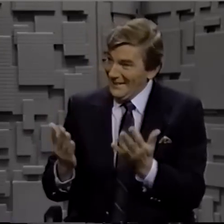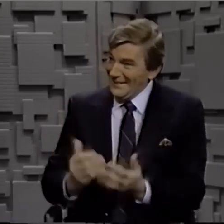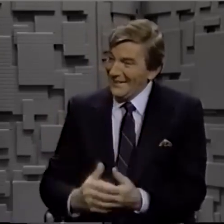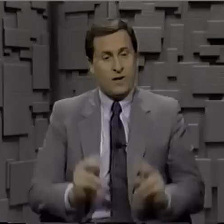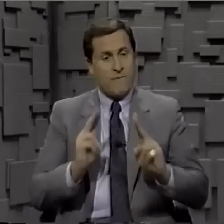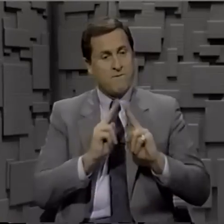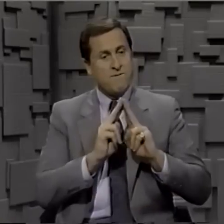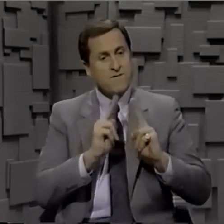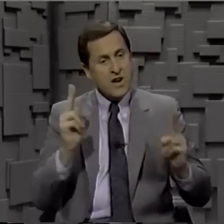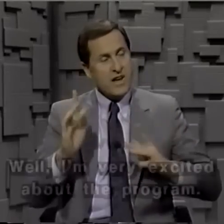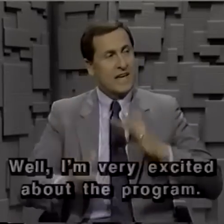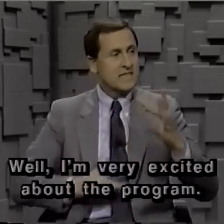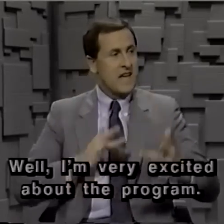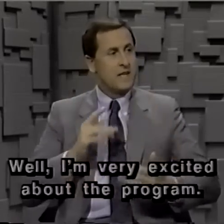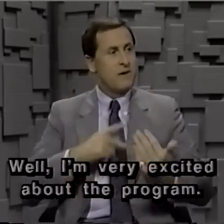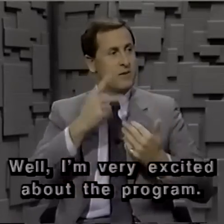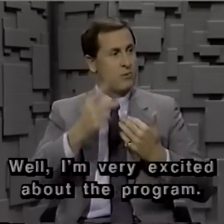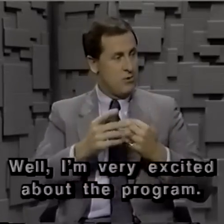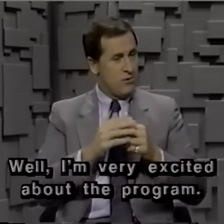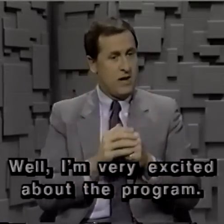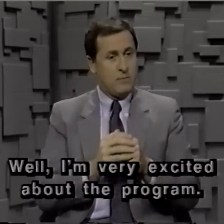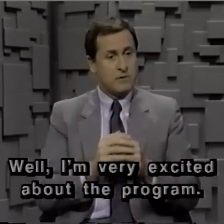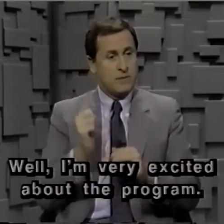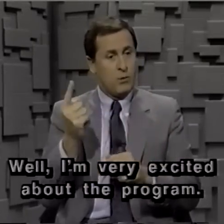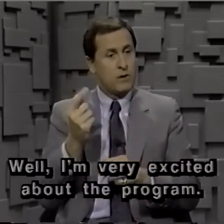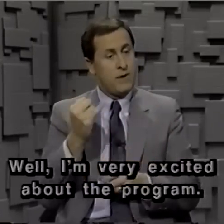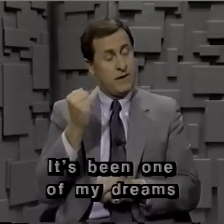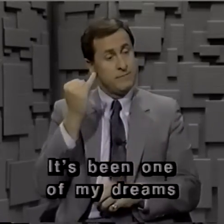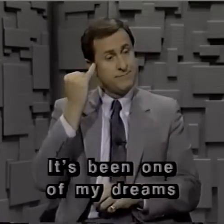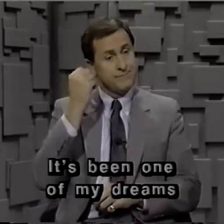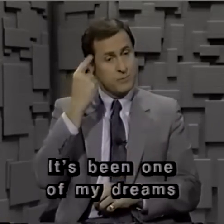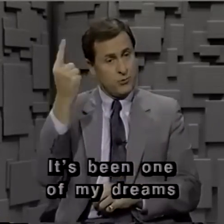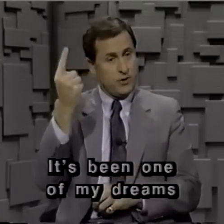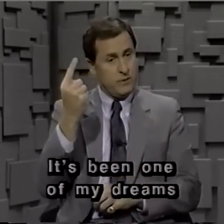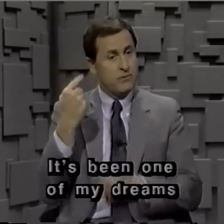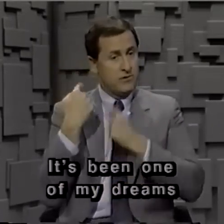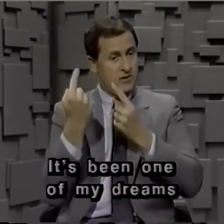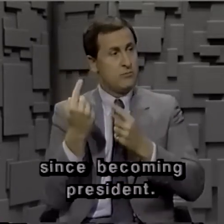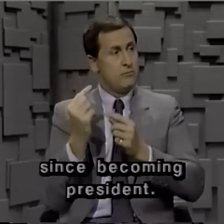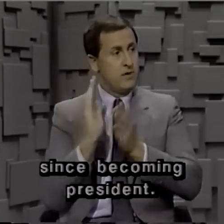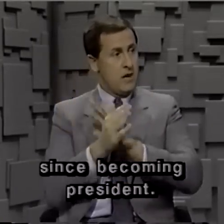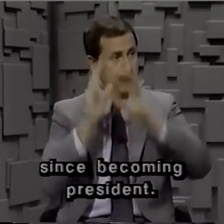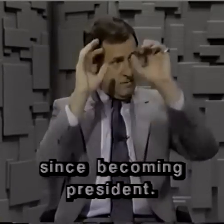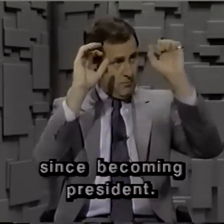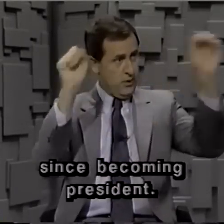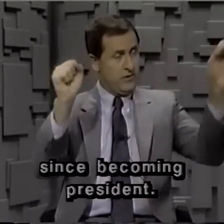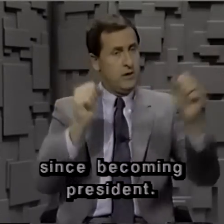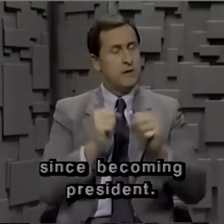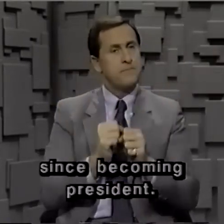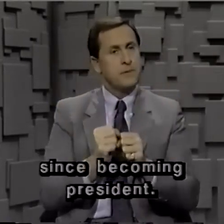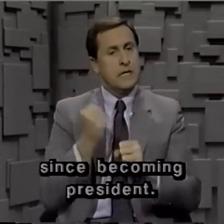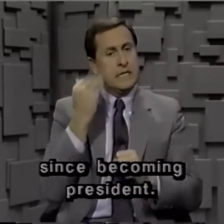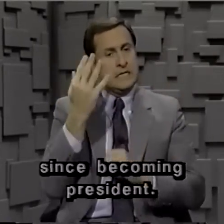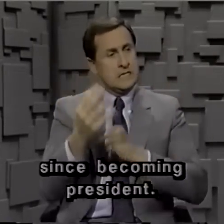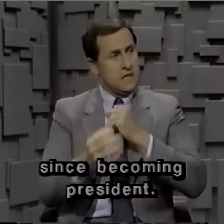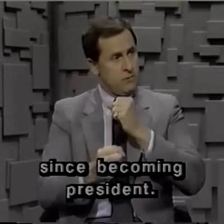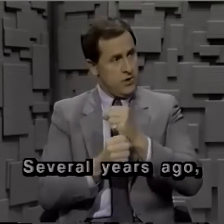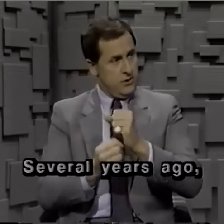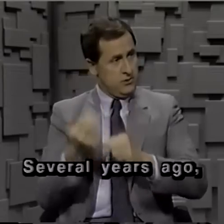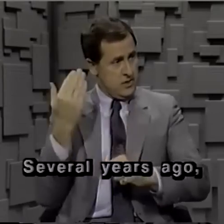I'm very excited about the program. It's been one of my dreams since becoming president. Several years